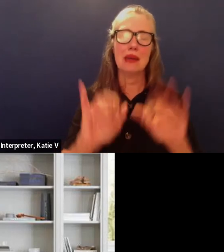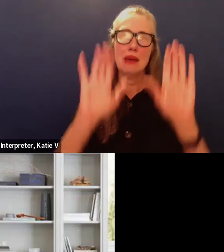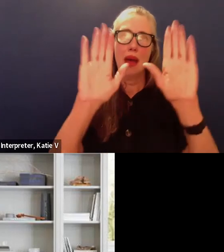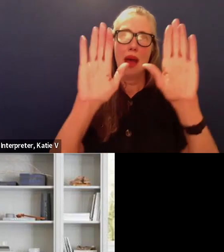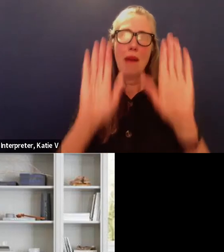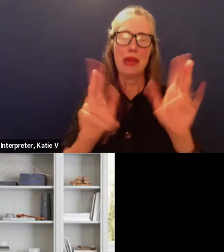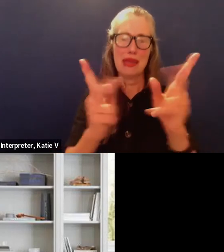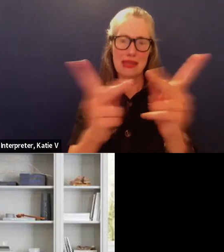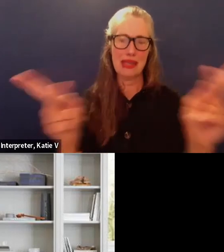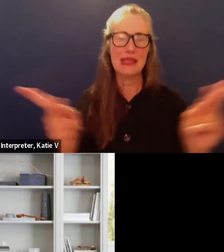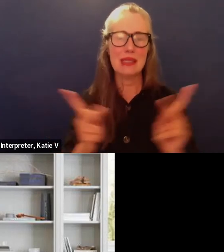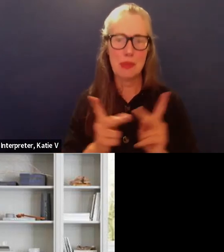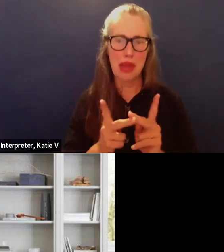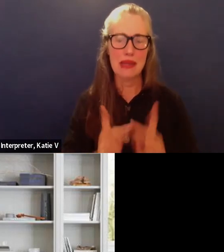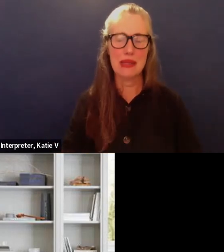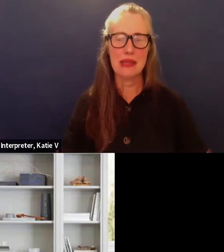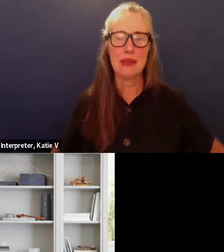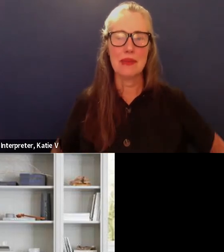idea. Thanks.